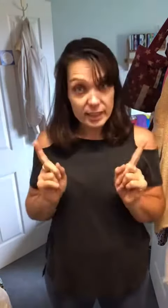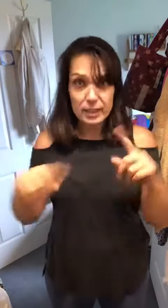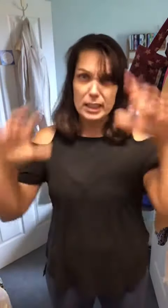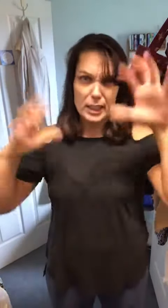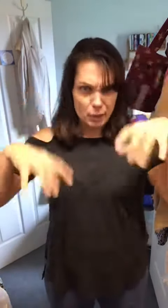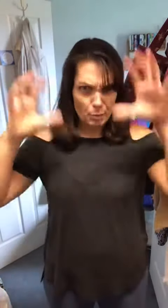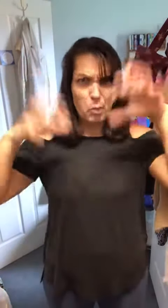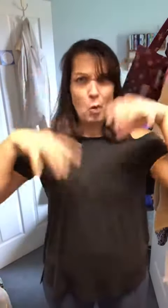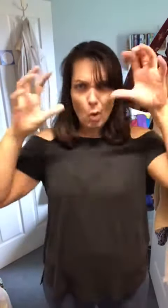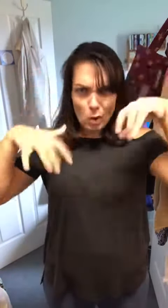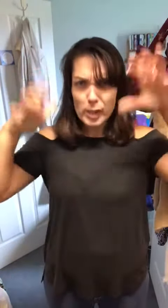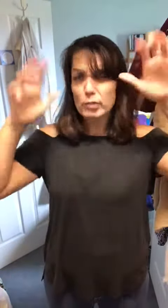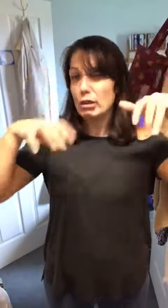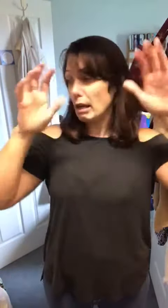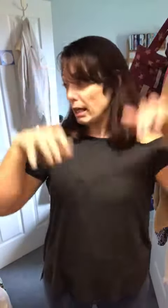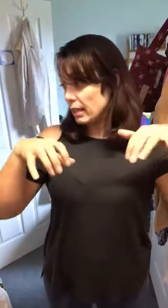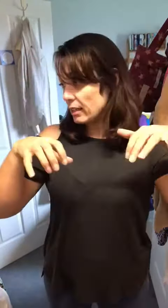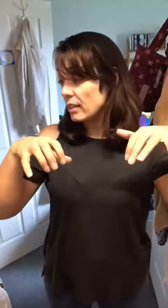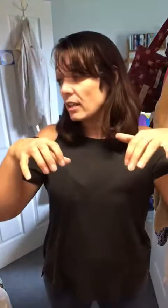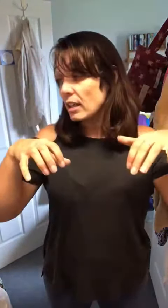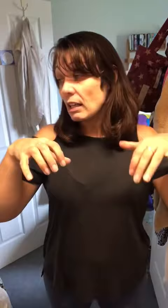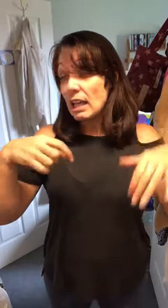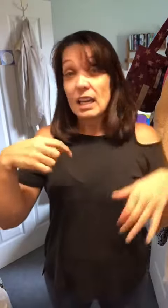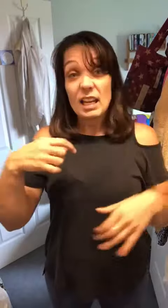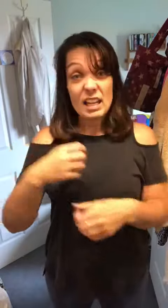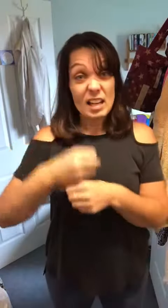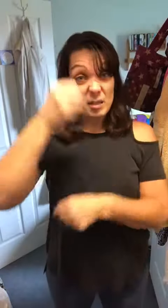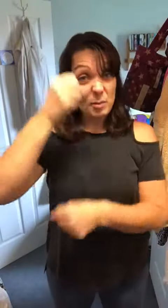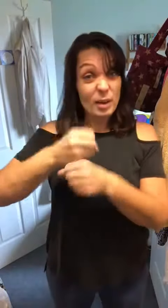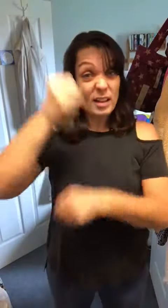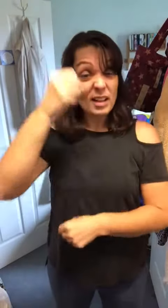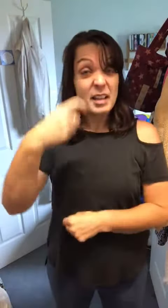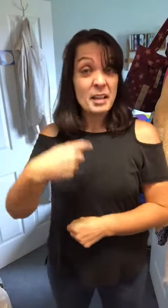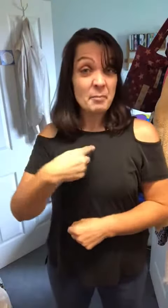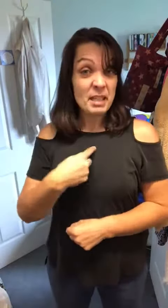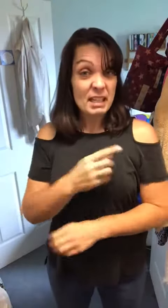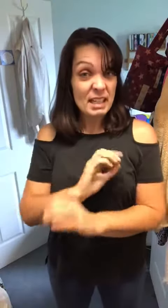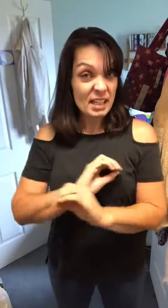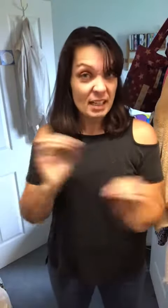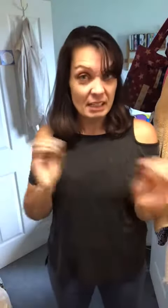it's pouring rain. And umbrella me none.